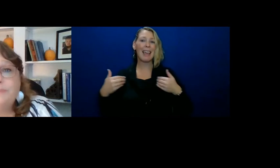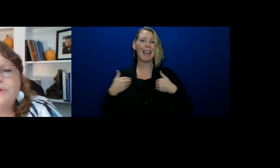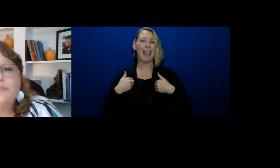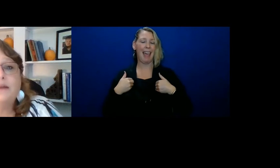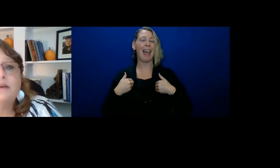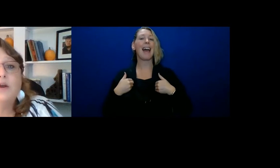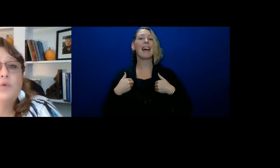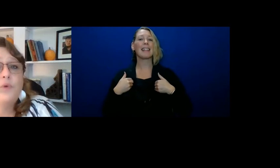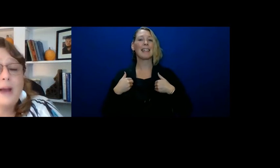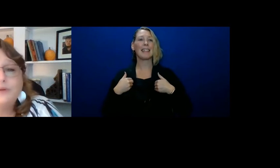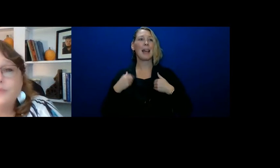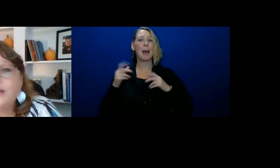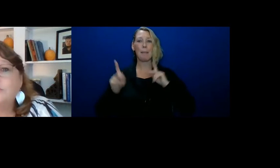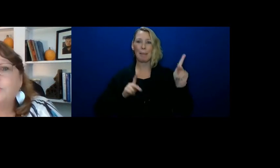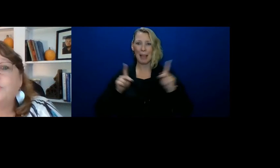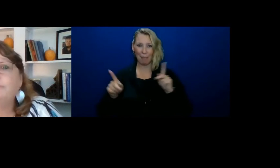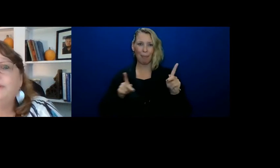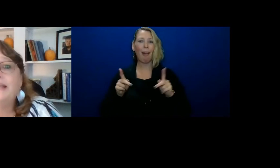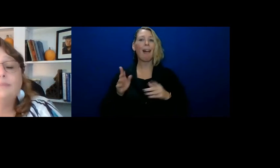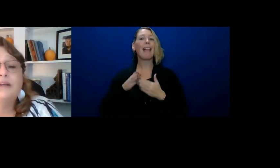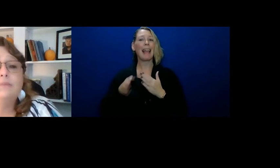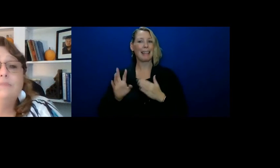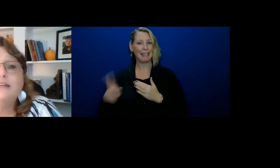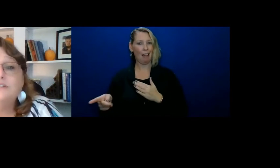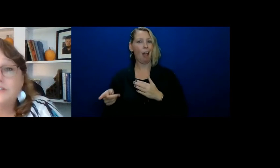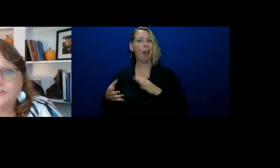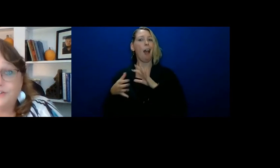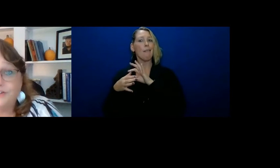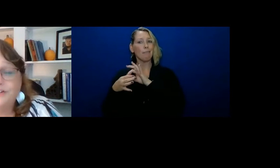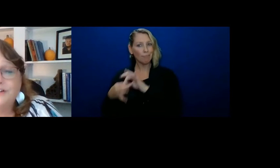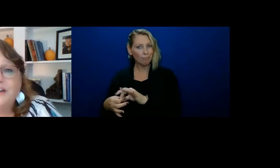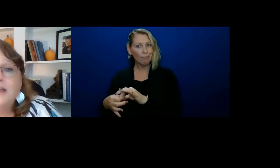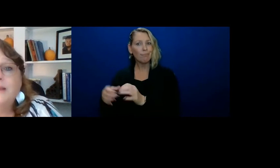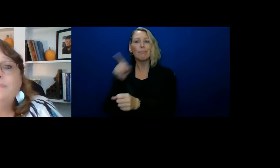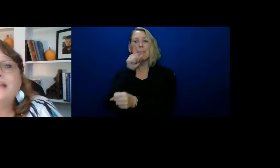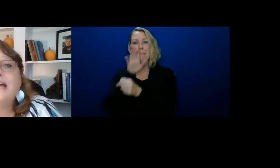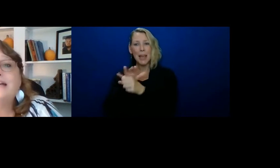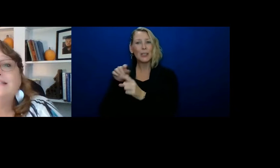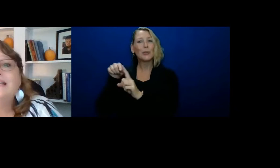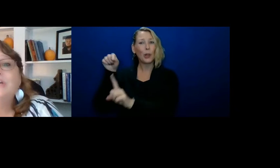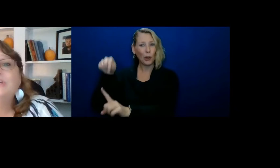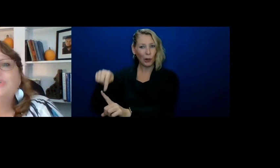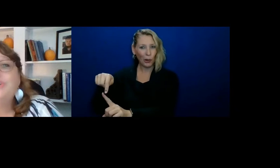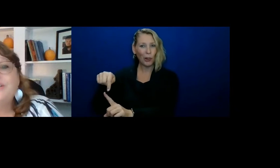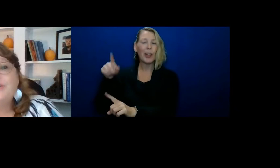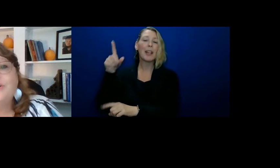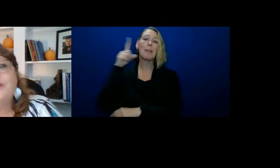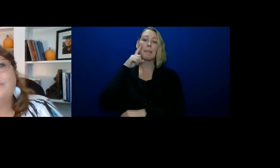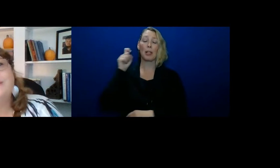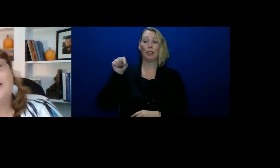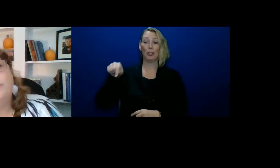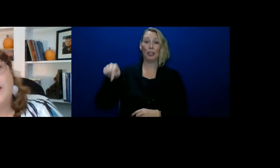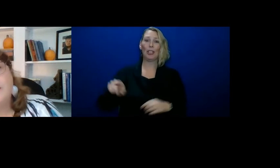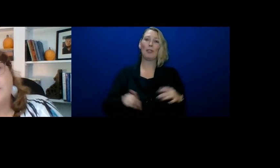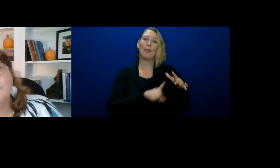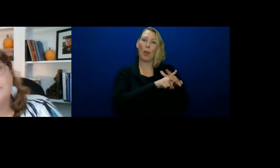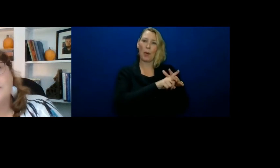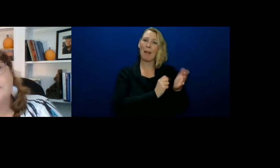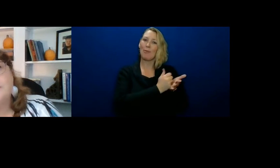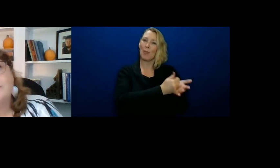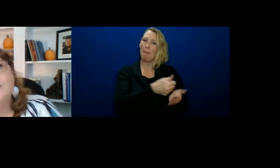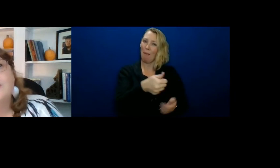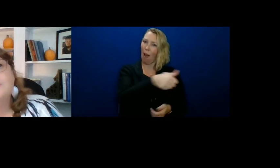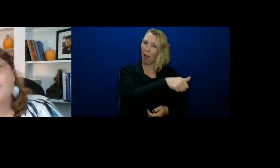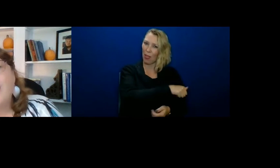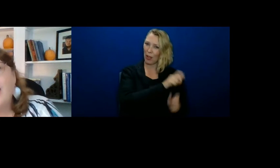group of people that wrapped around her and became committed to her because she showed up to help others.